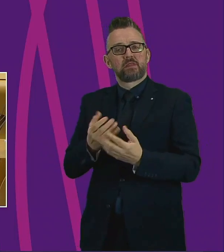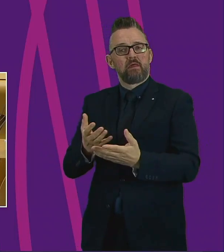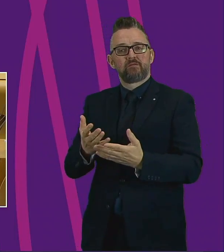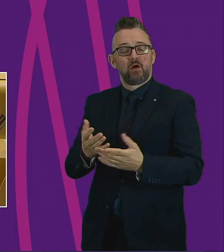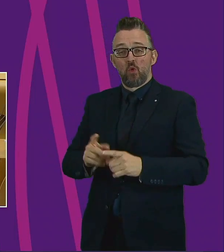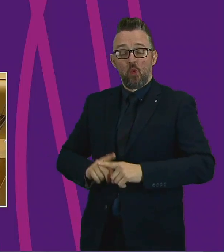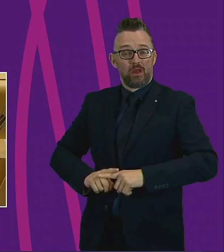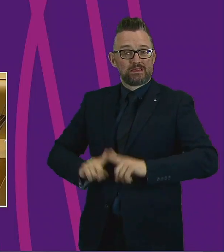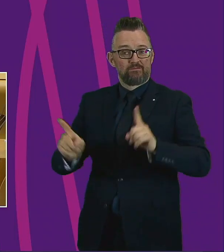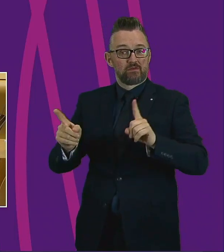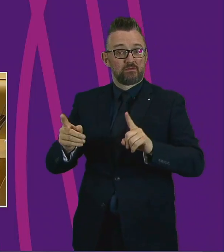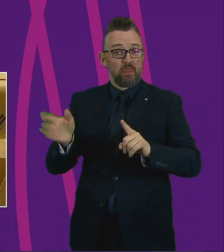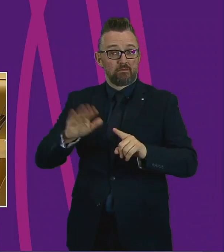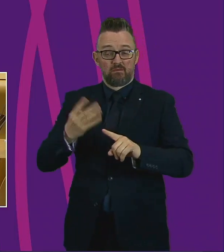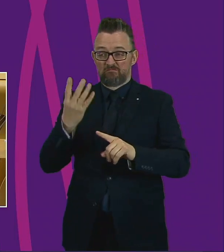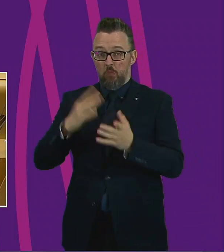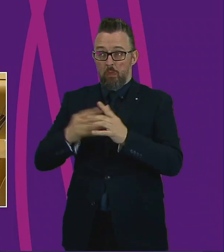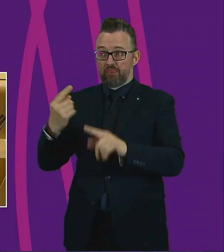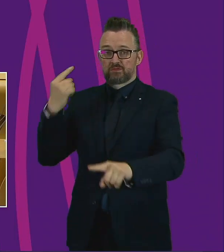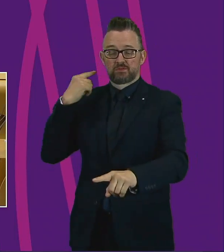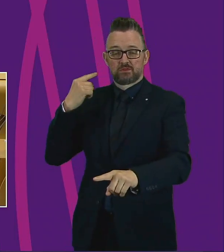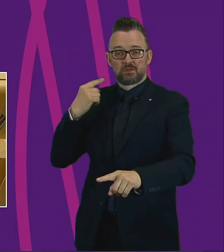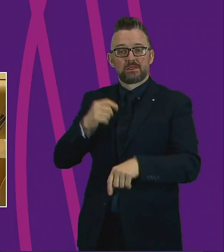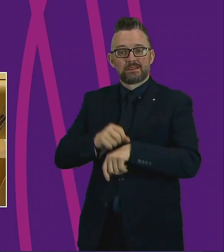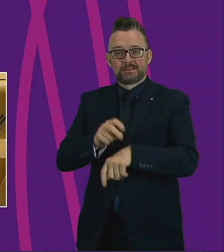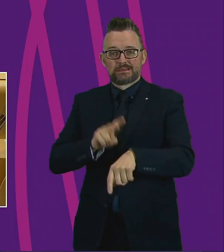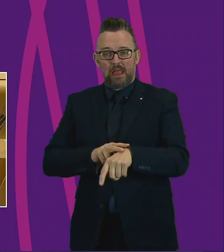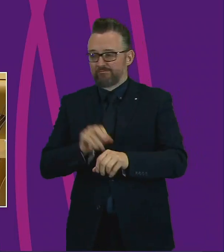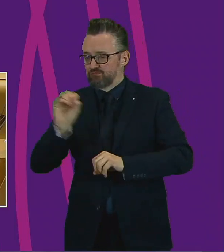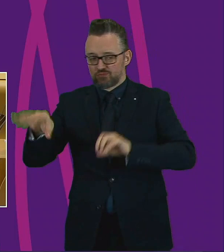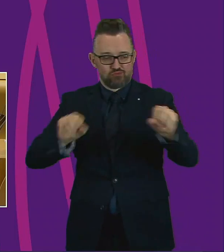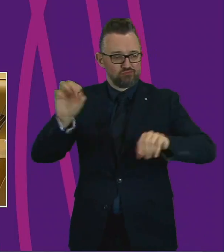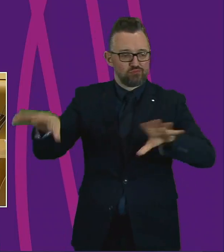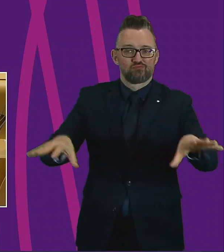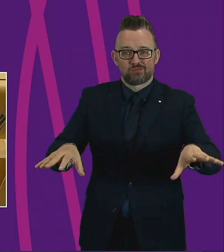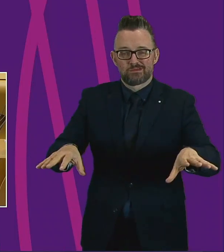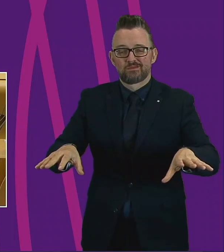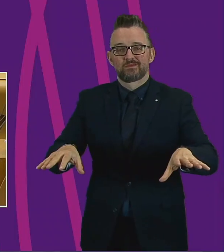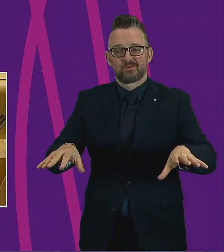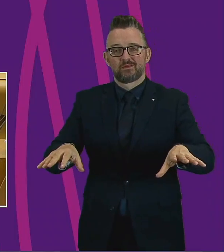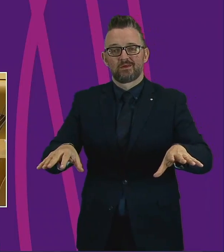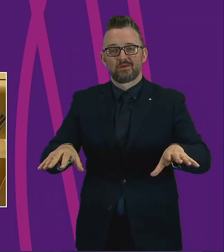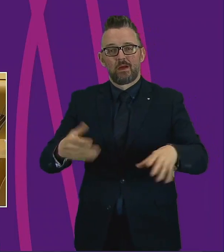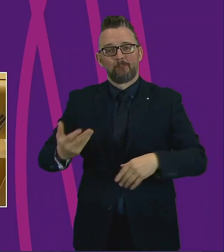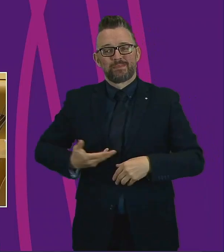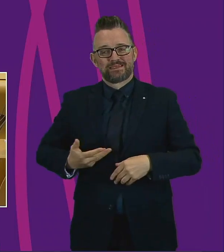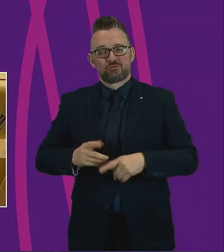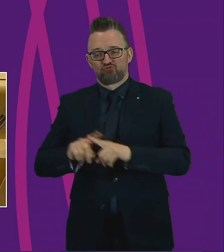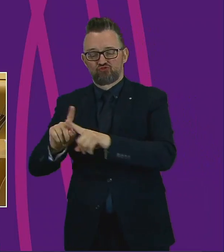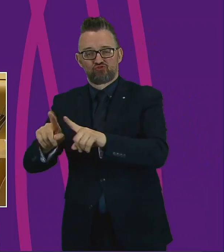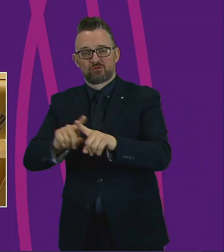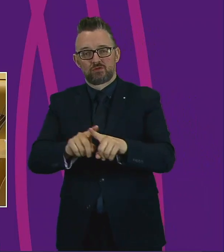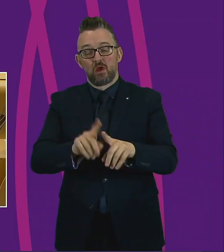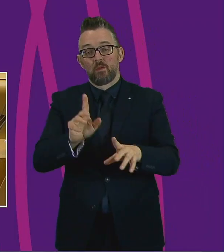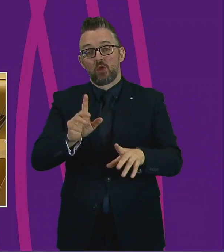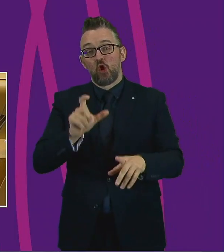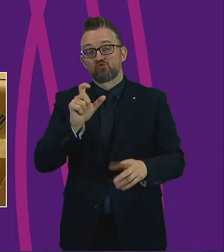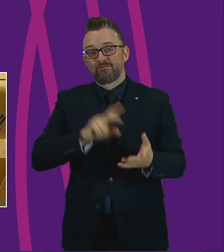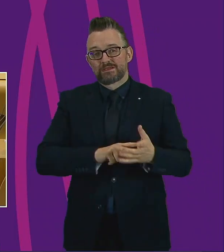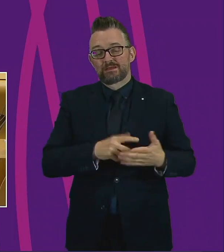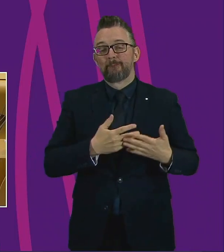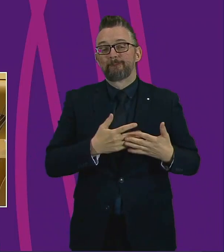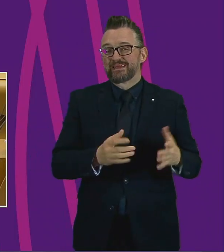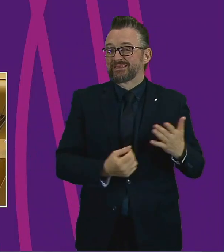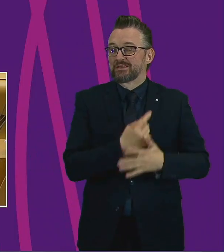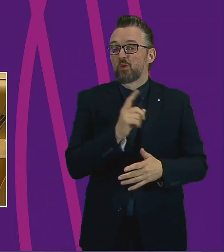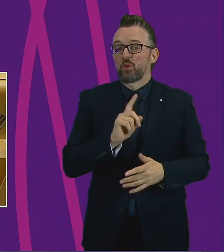would have imagined four months ago. Staff have been redeployed, businesses supported. But what coronavirus has also done is to